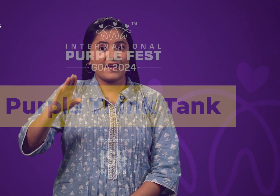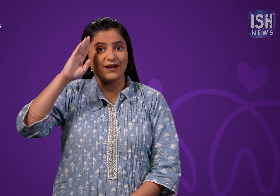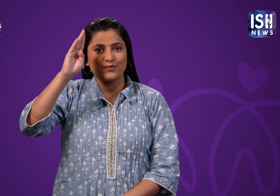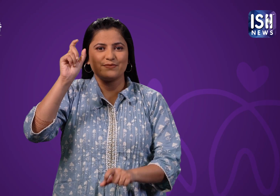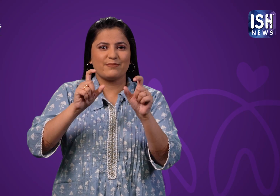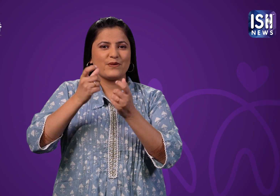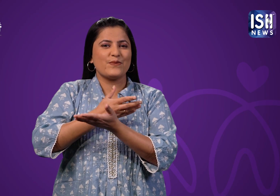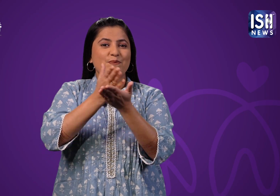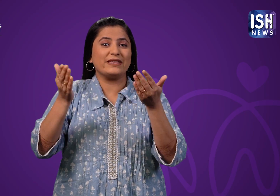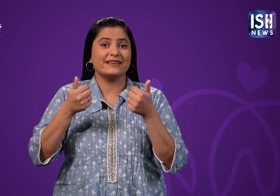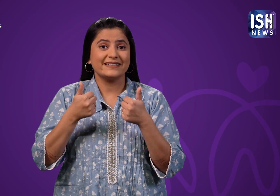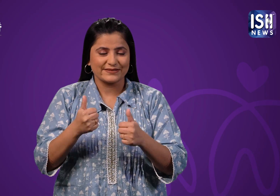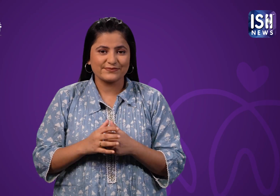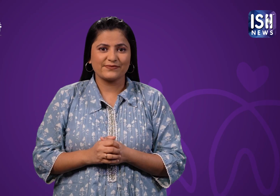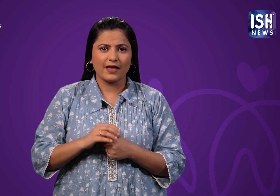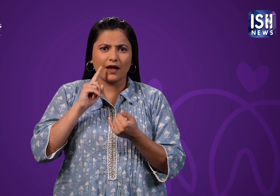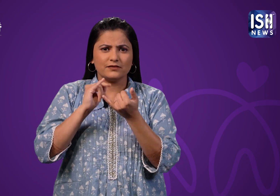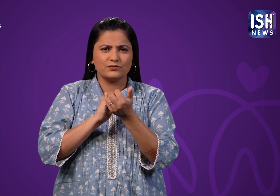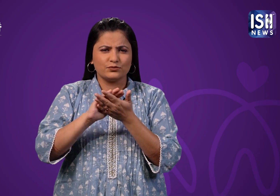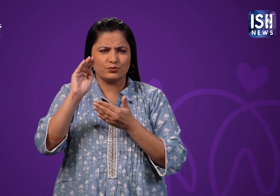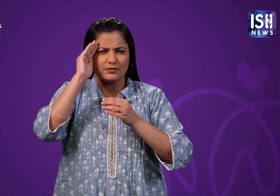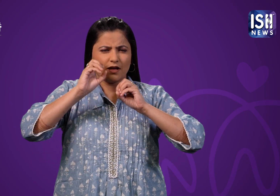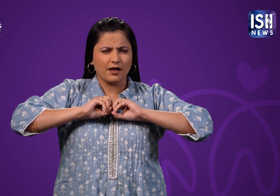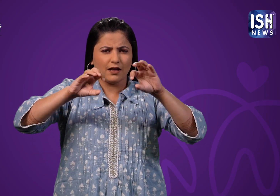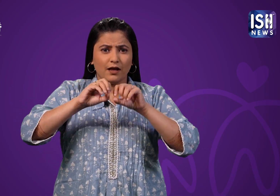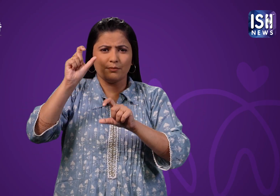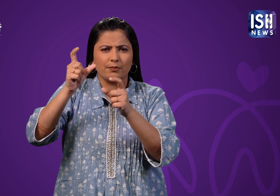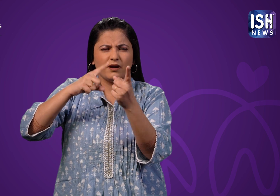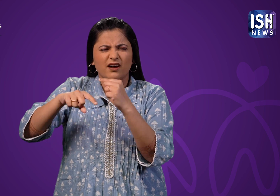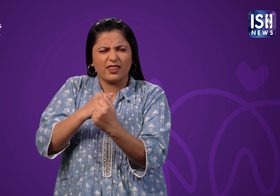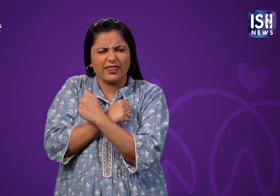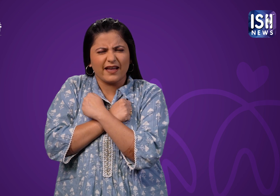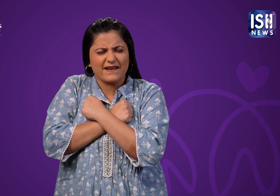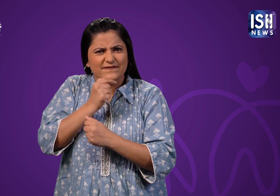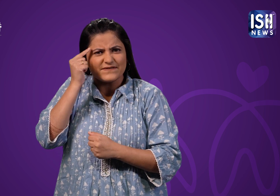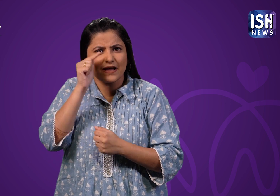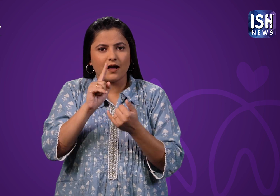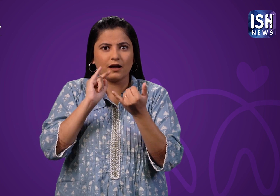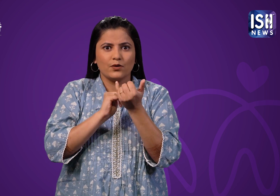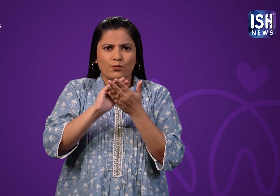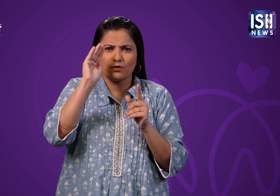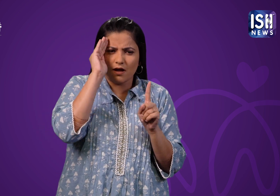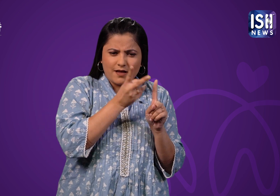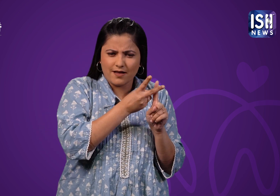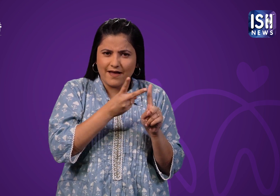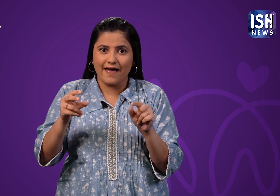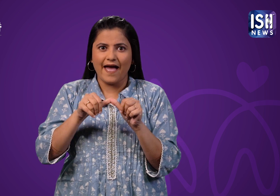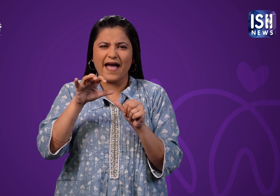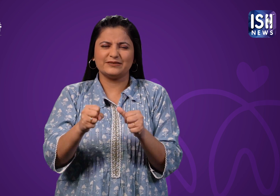Hello everyone, your favourite news platform ISHnews has been providing you with all latest news in